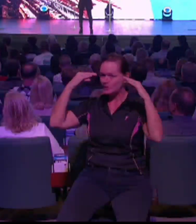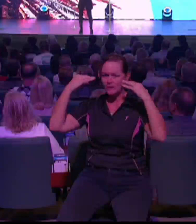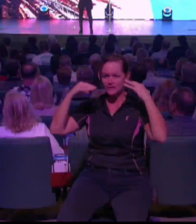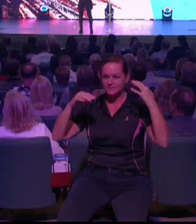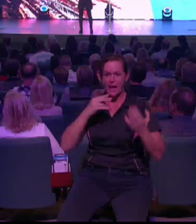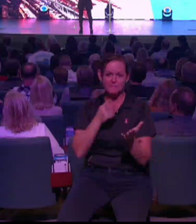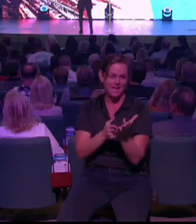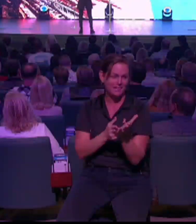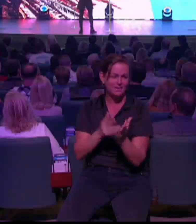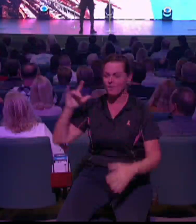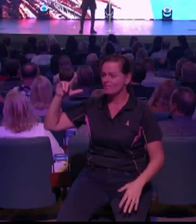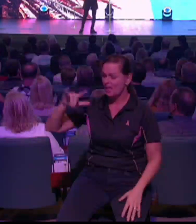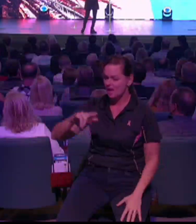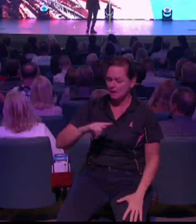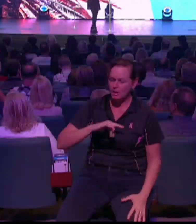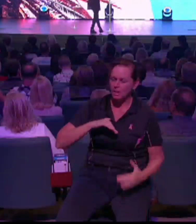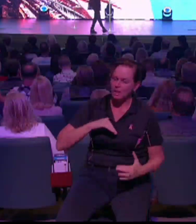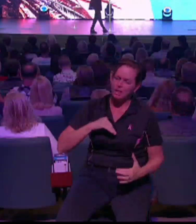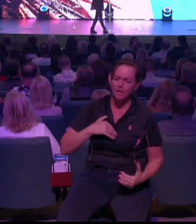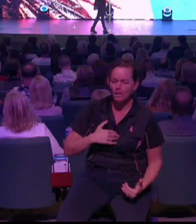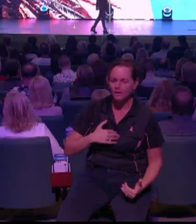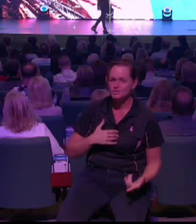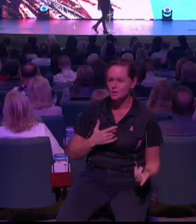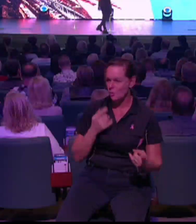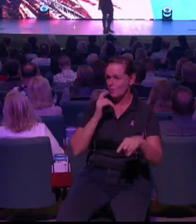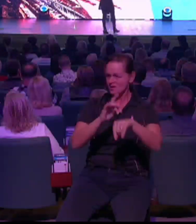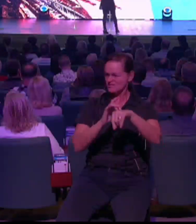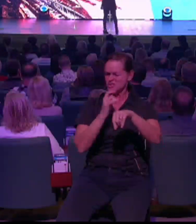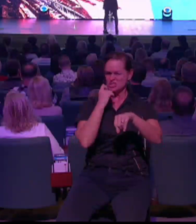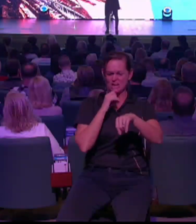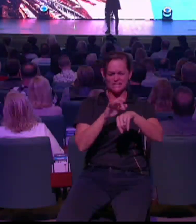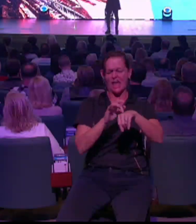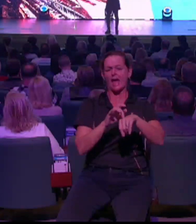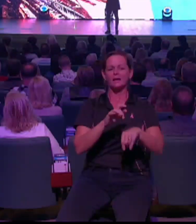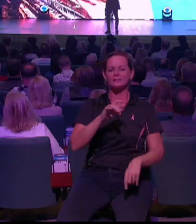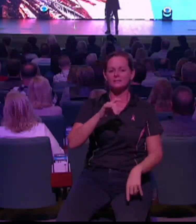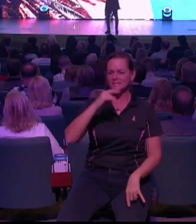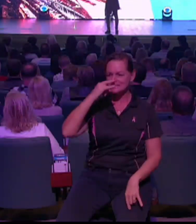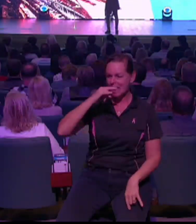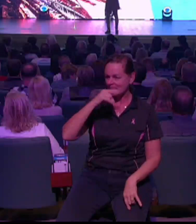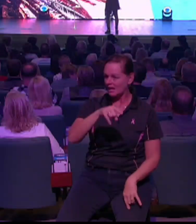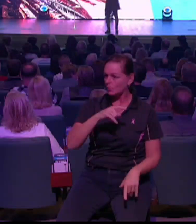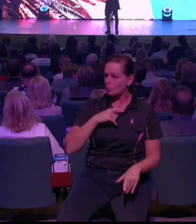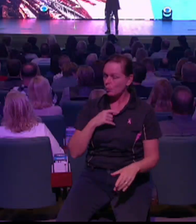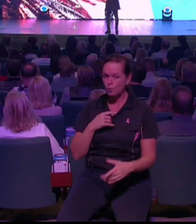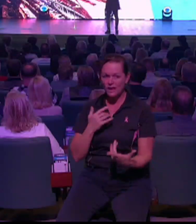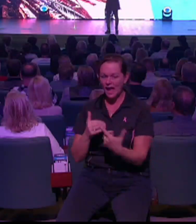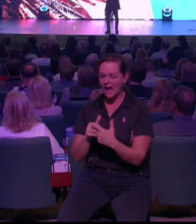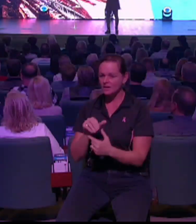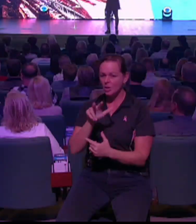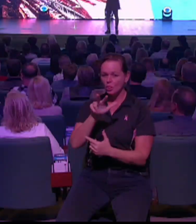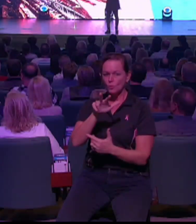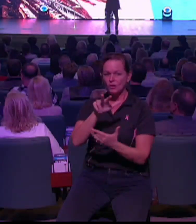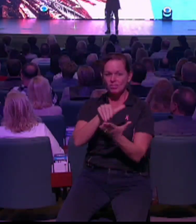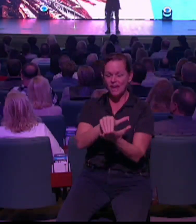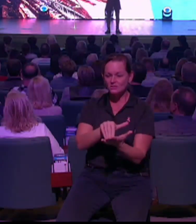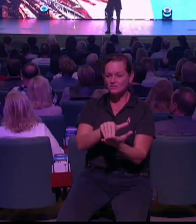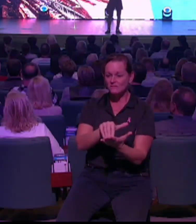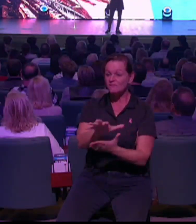right now. So we were in Thailand. We saw 3,500 people come out. We distributed 3